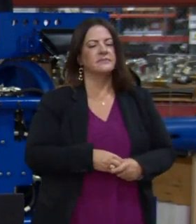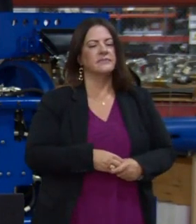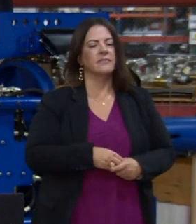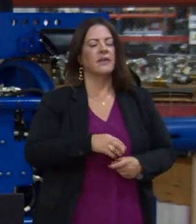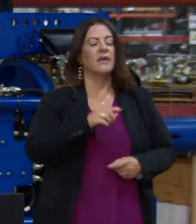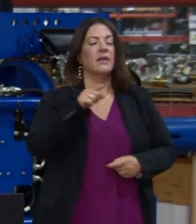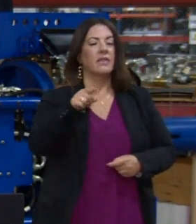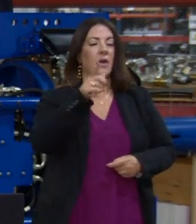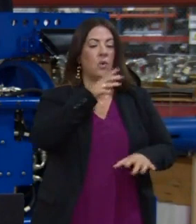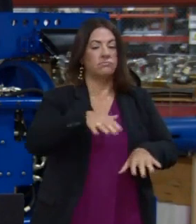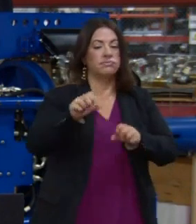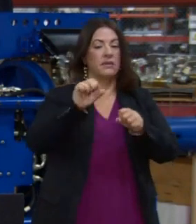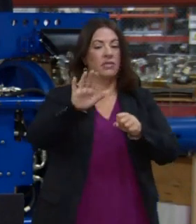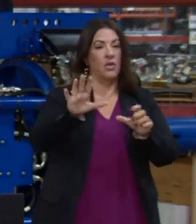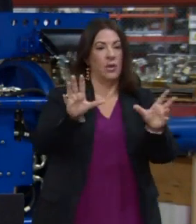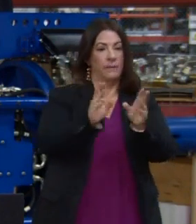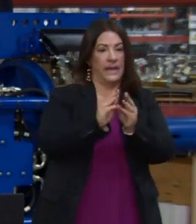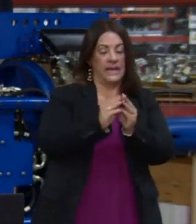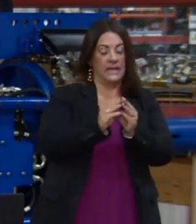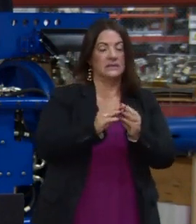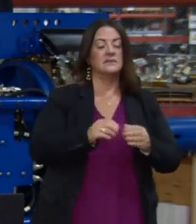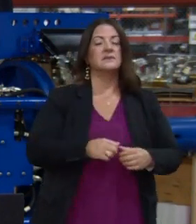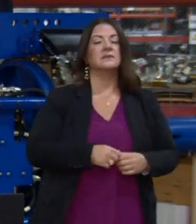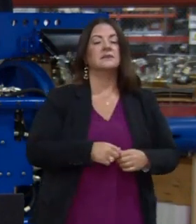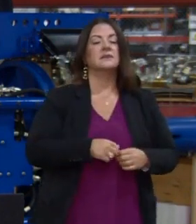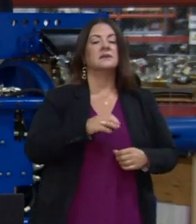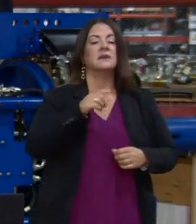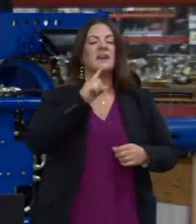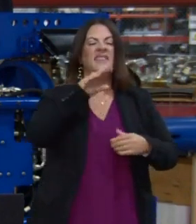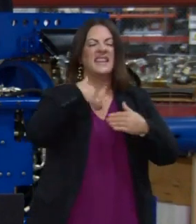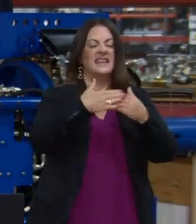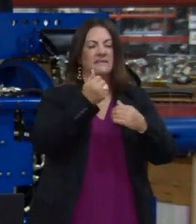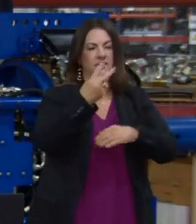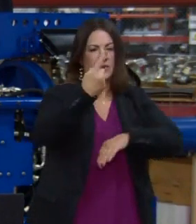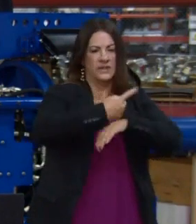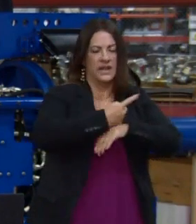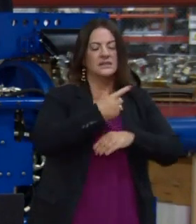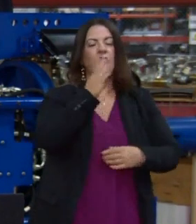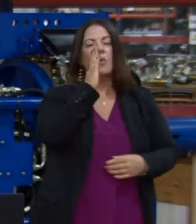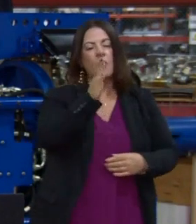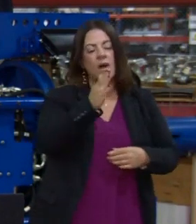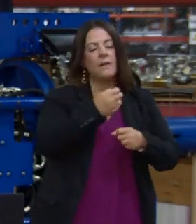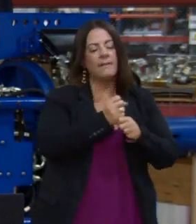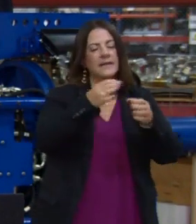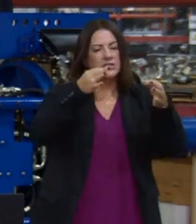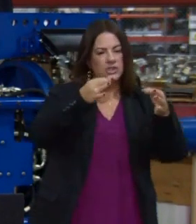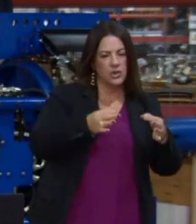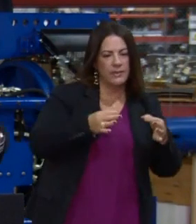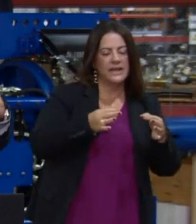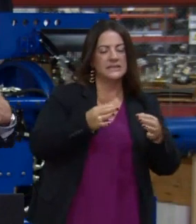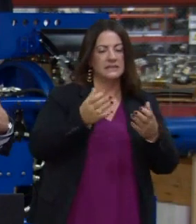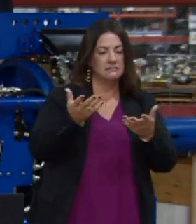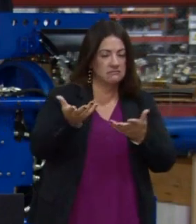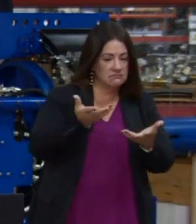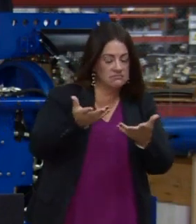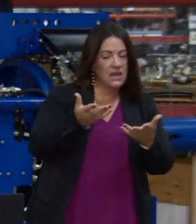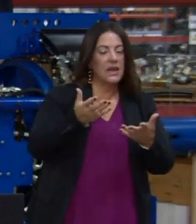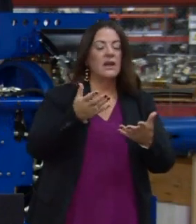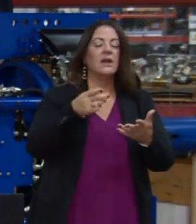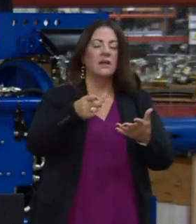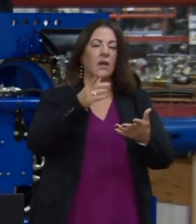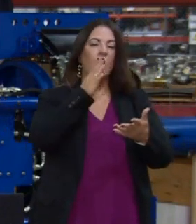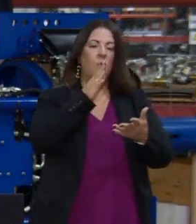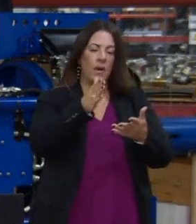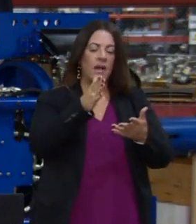county supervisors and county leadership over the course of the next few days and making a determination to lead that